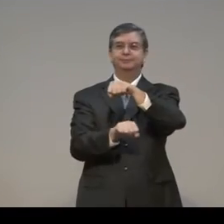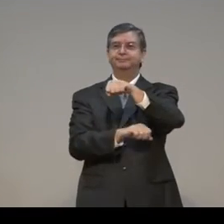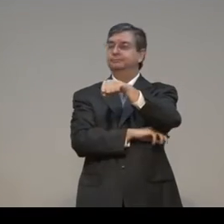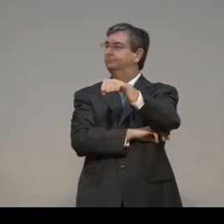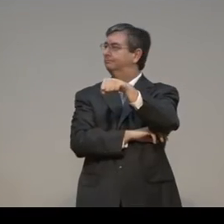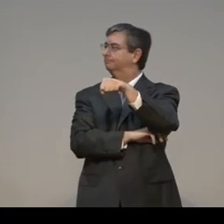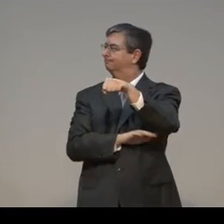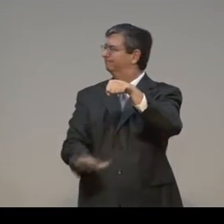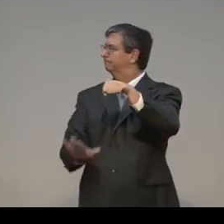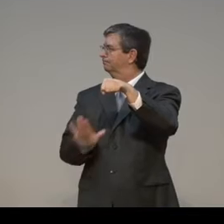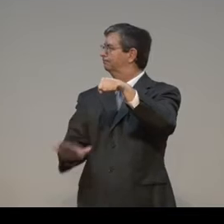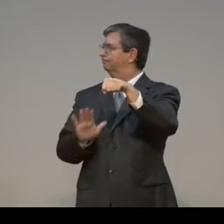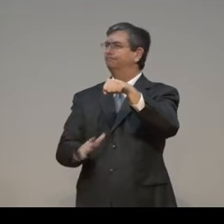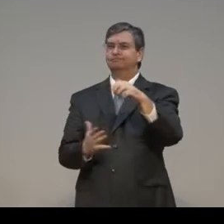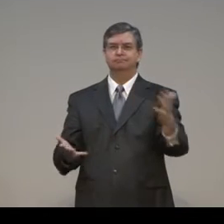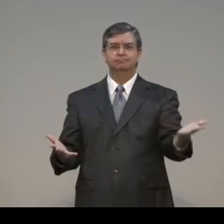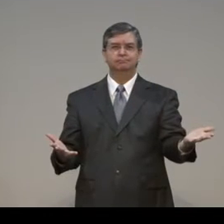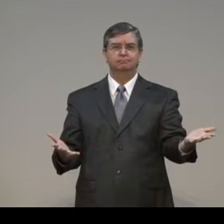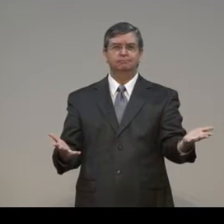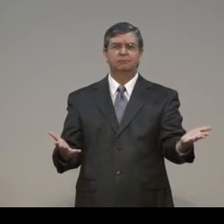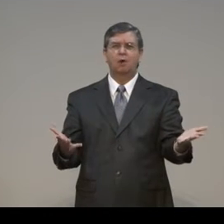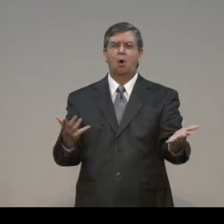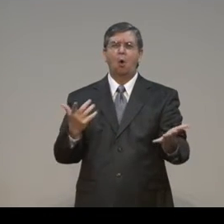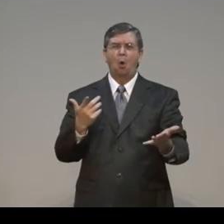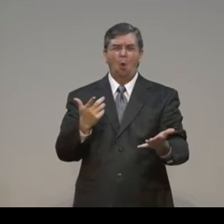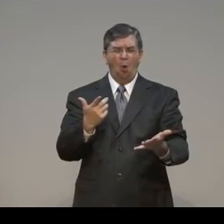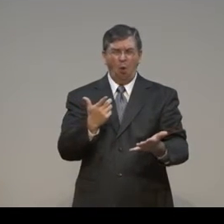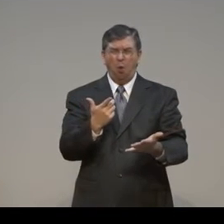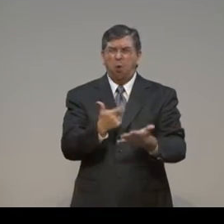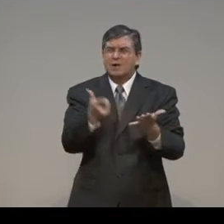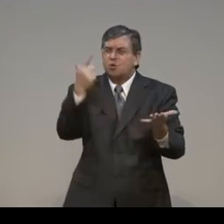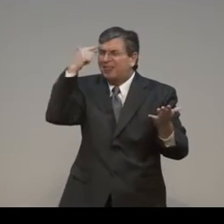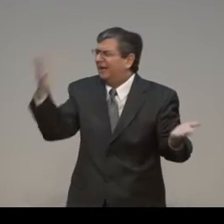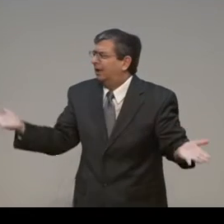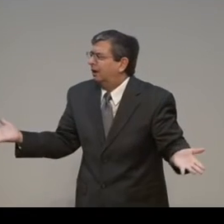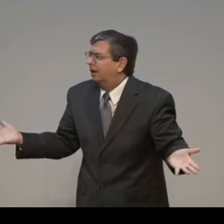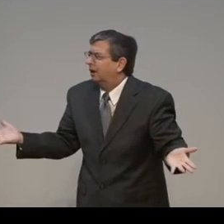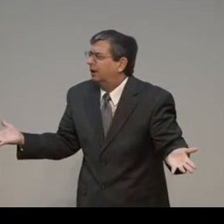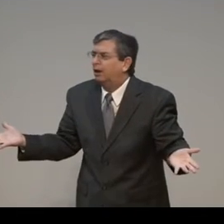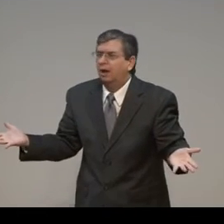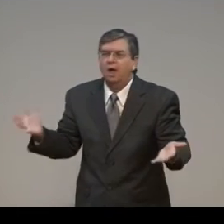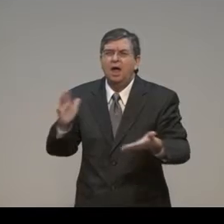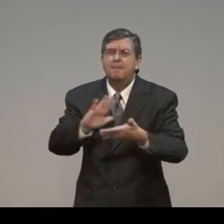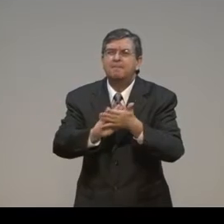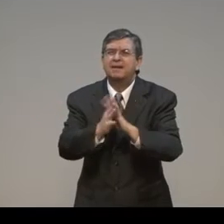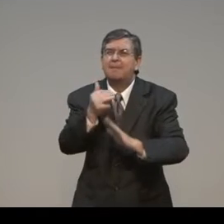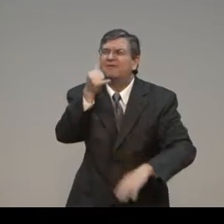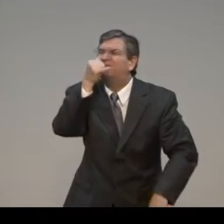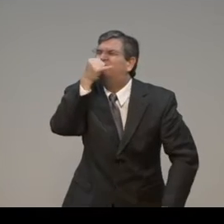And you're not moving. Everybody's going past you. What this? So, what are you even thinking?